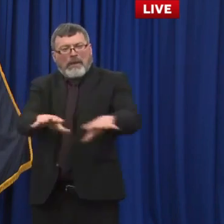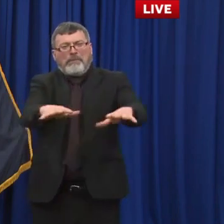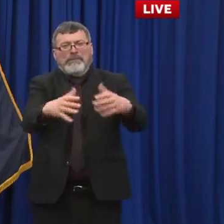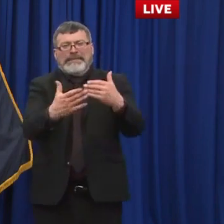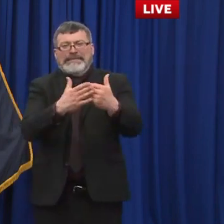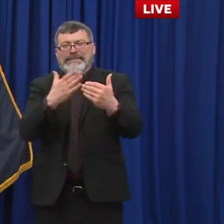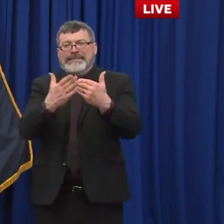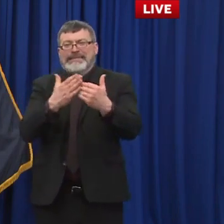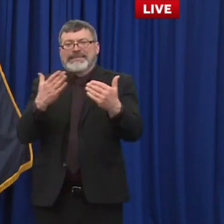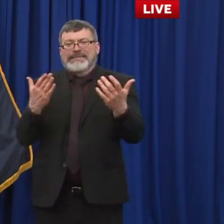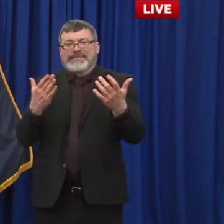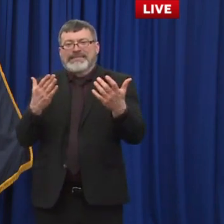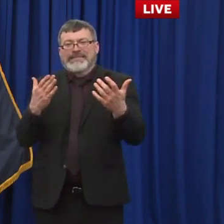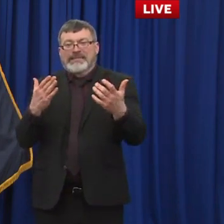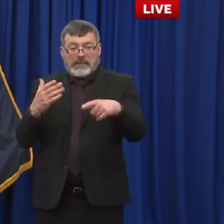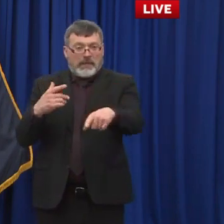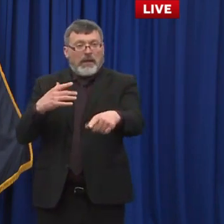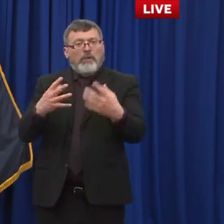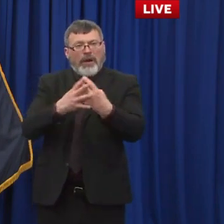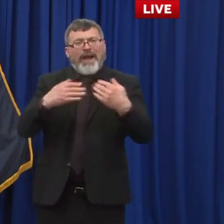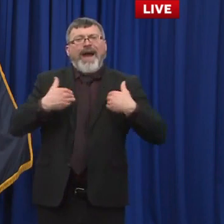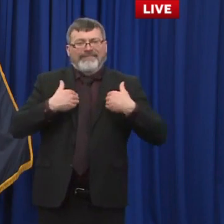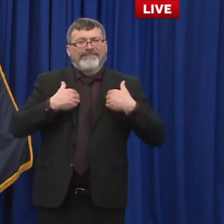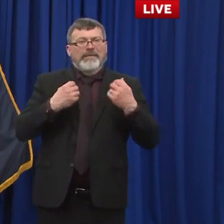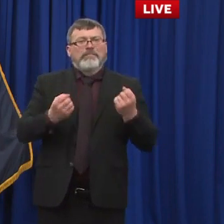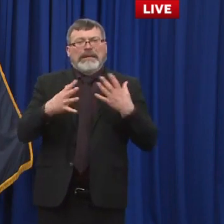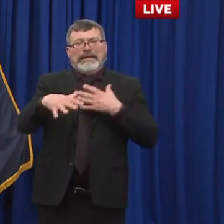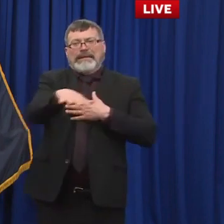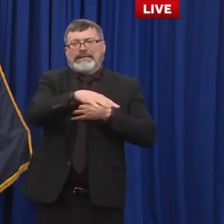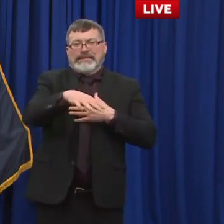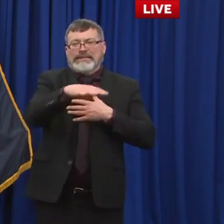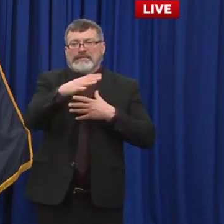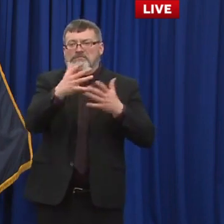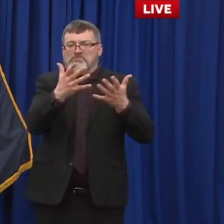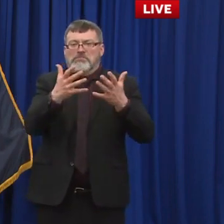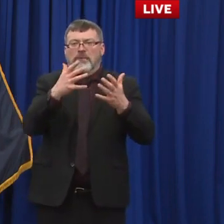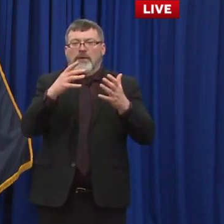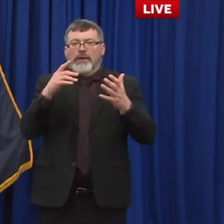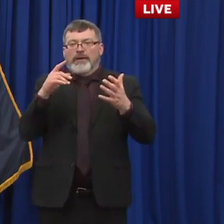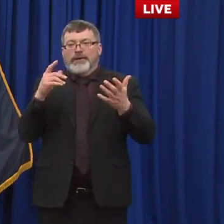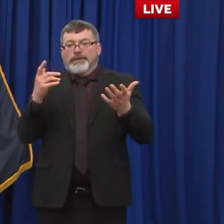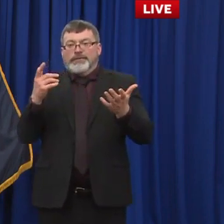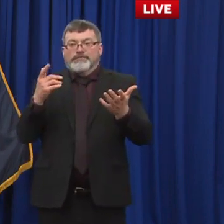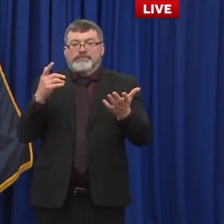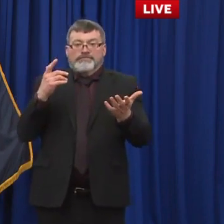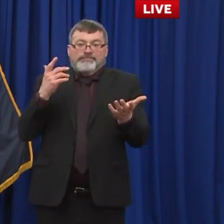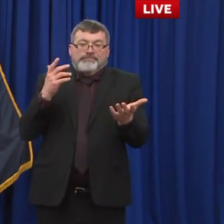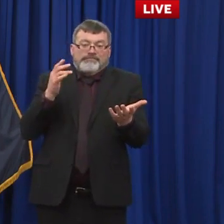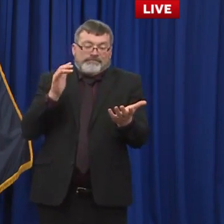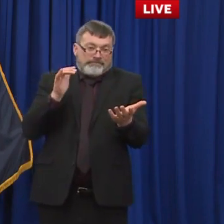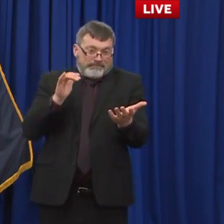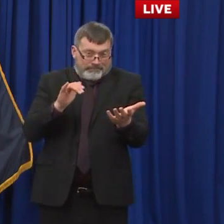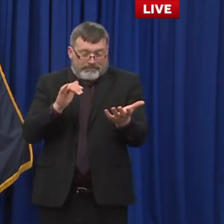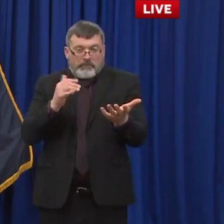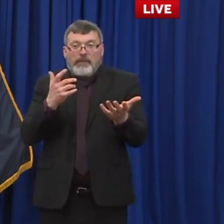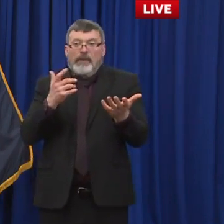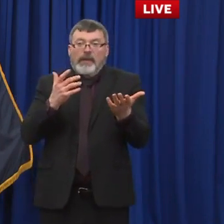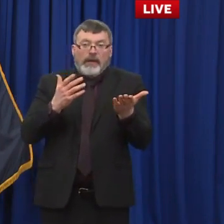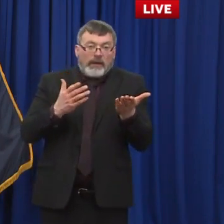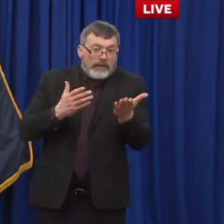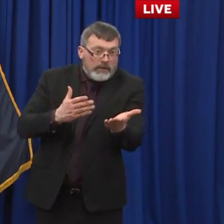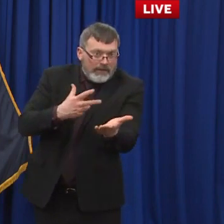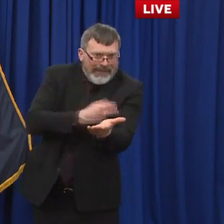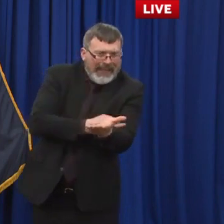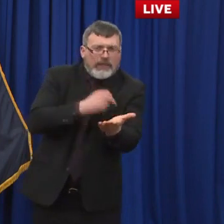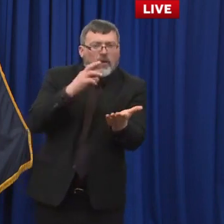the federal prison that were either not fully vaccinated or are not offered the vaccine, whatever, whatever those reasons might be. We really can't answer